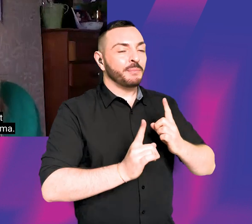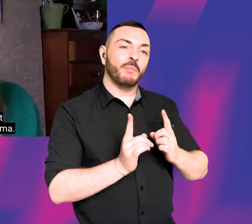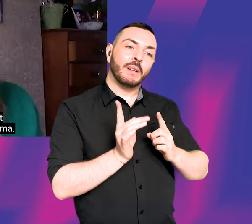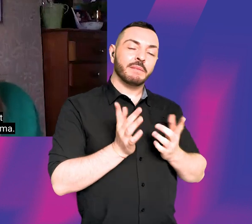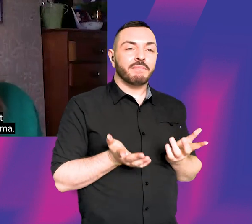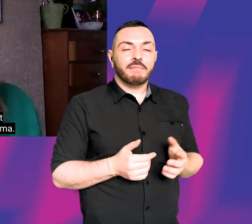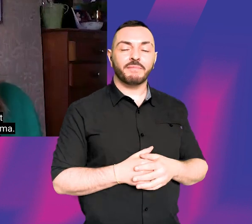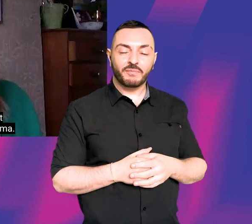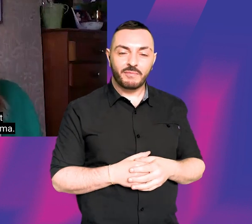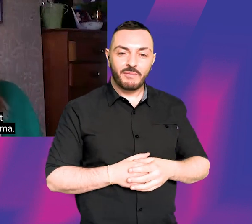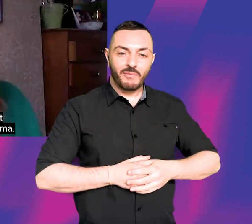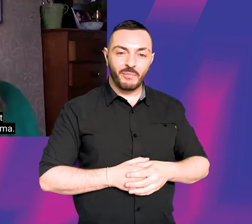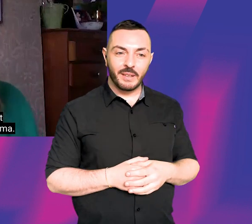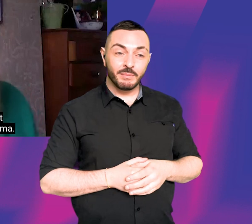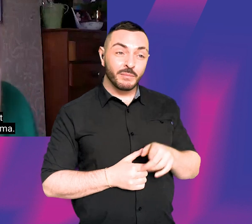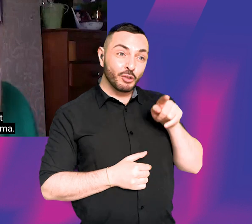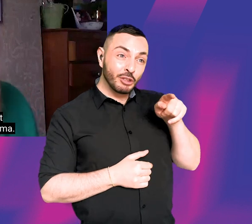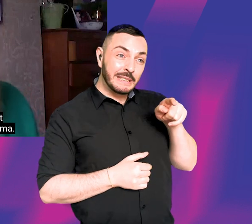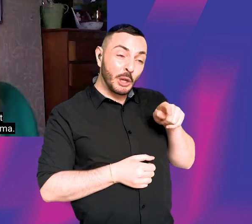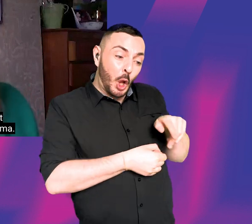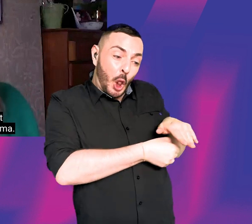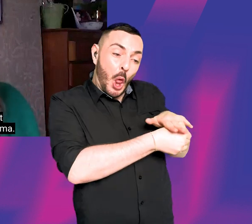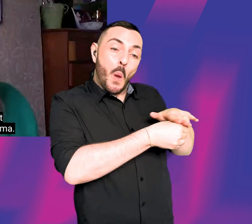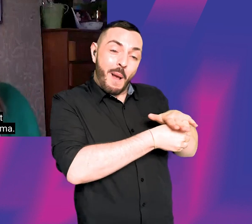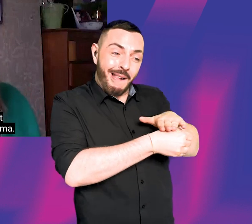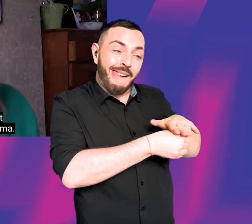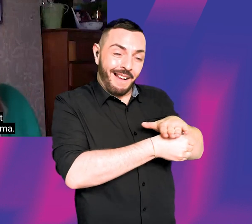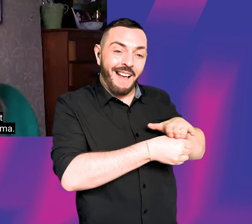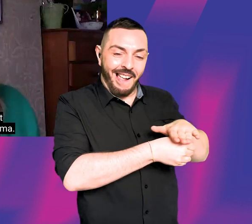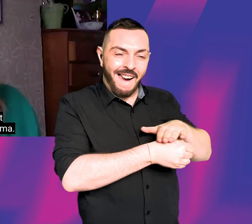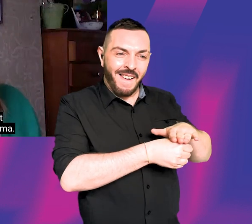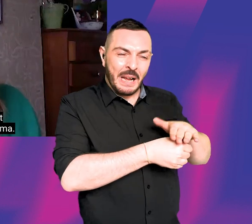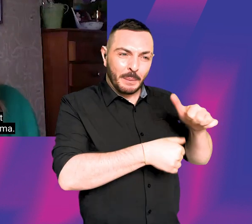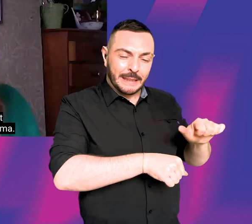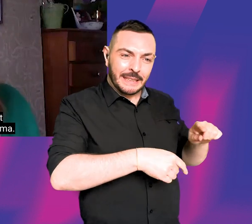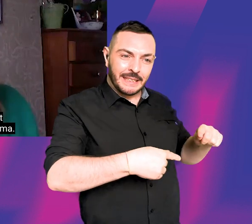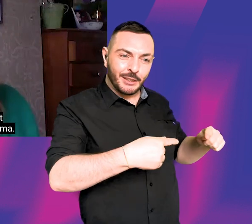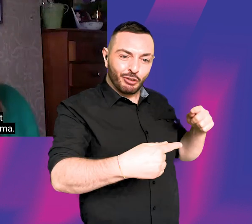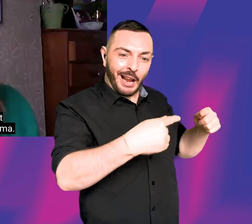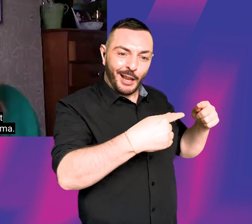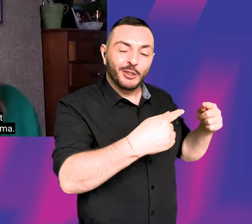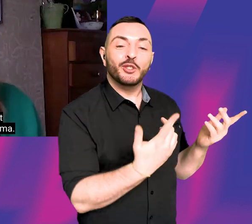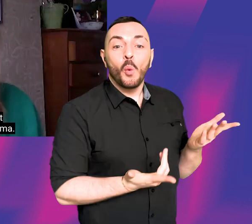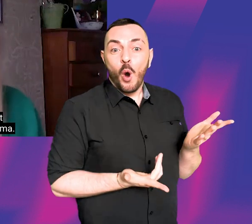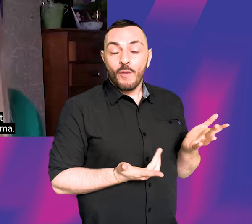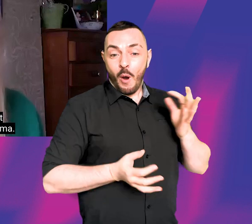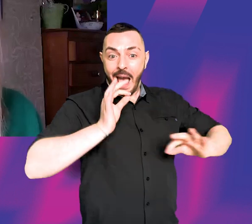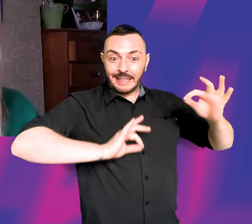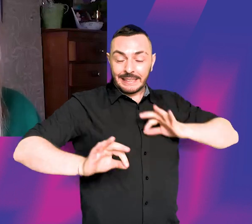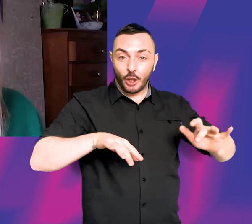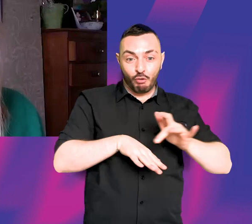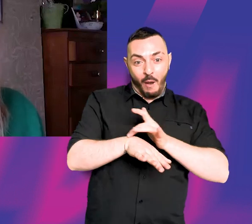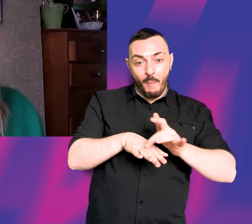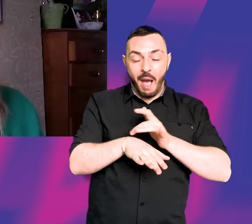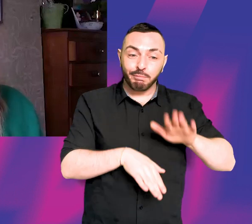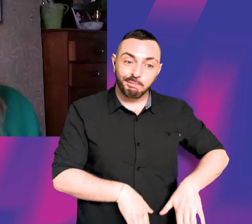and there was a local sort of area competition for acting and drama. I